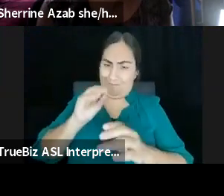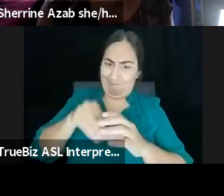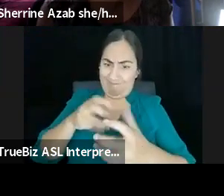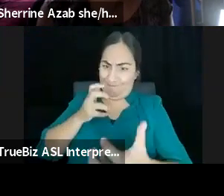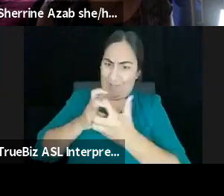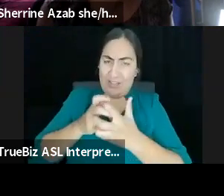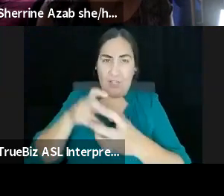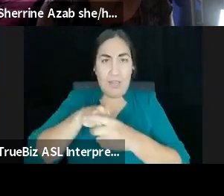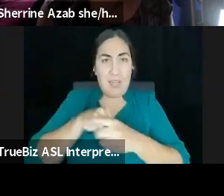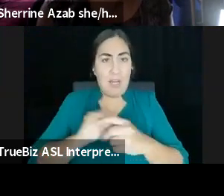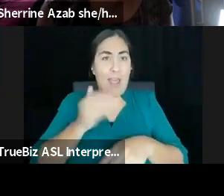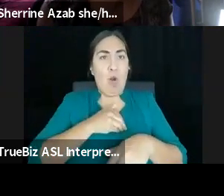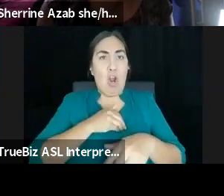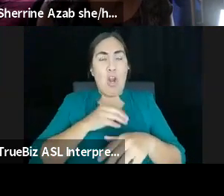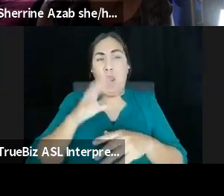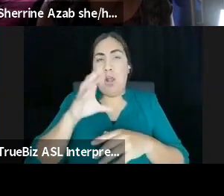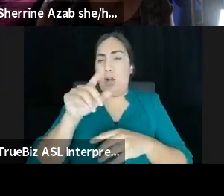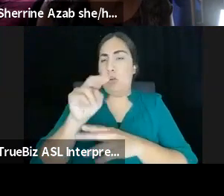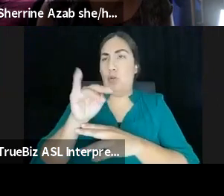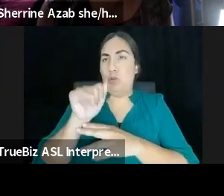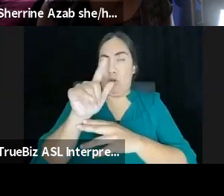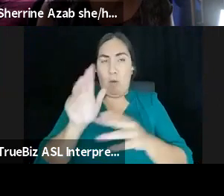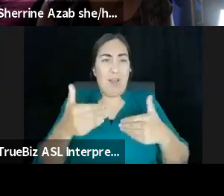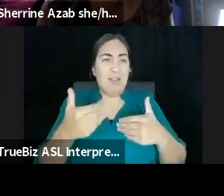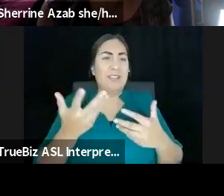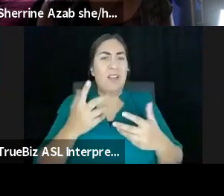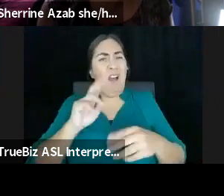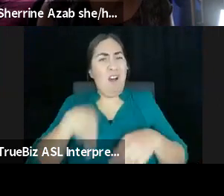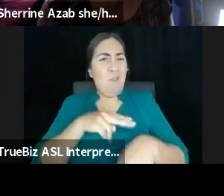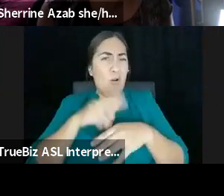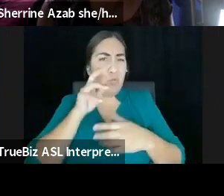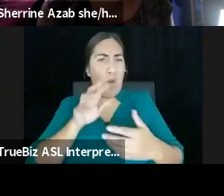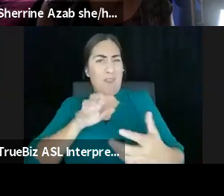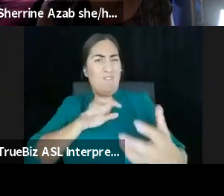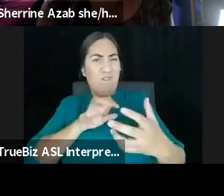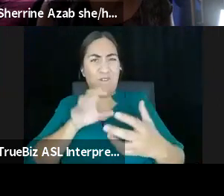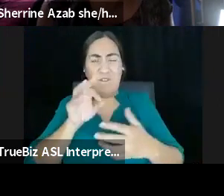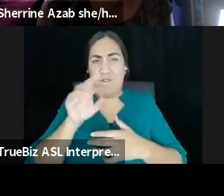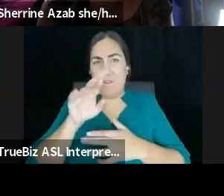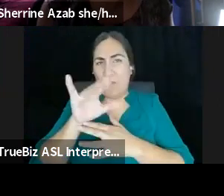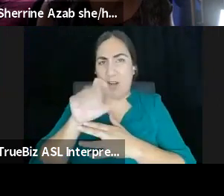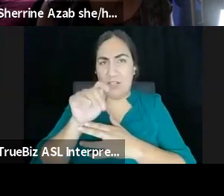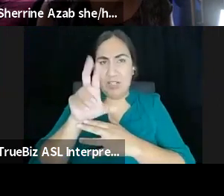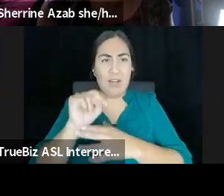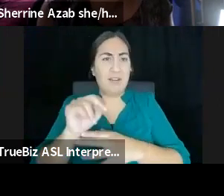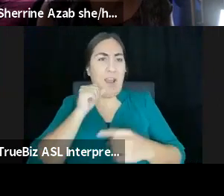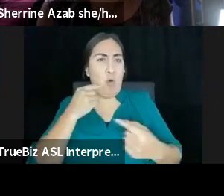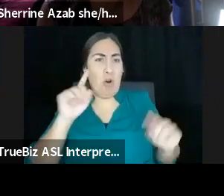So it's we have, in my mind, one of two choices. Number one, um, do we try to like, do some construction on this